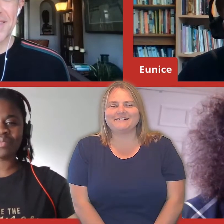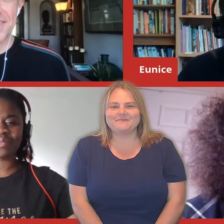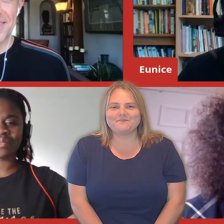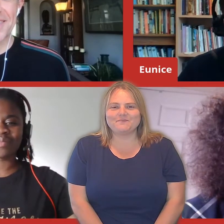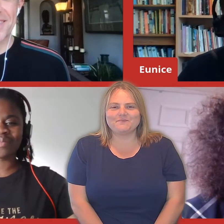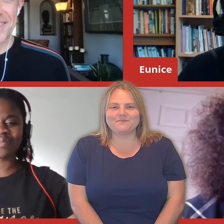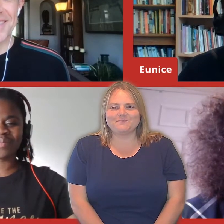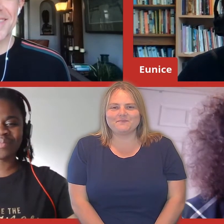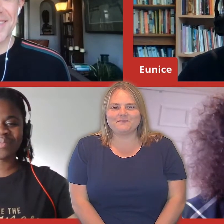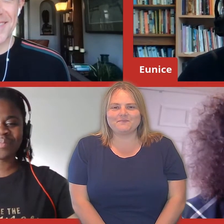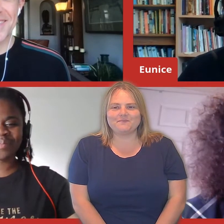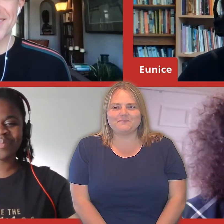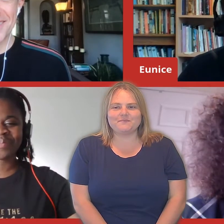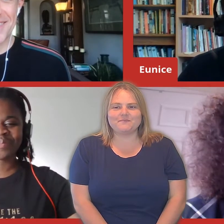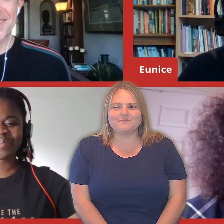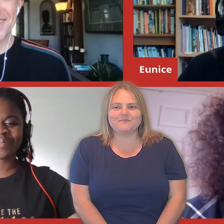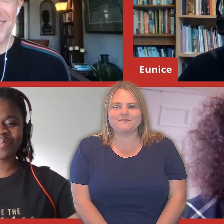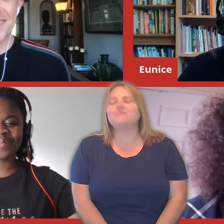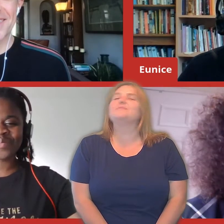really loud music.